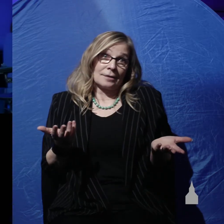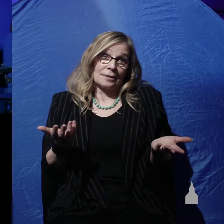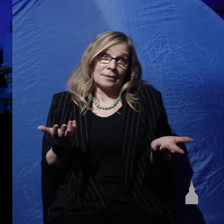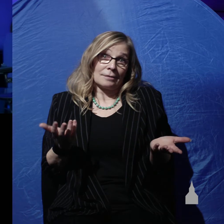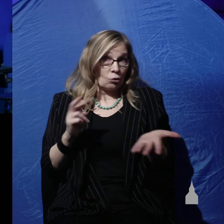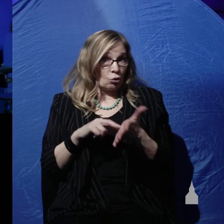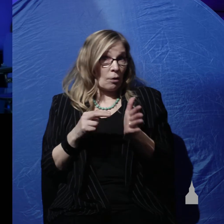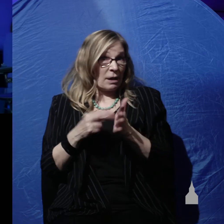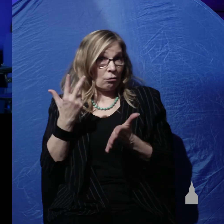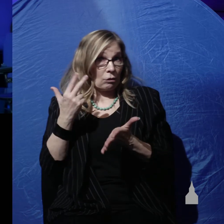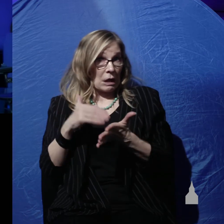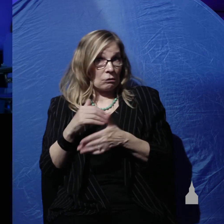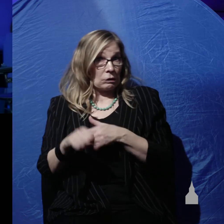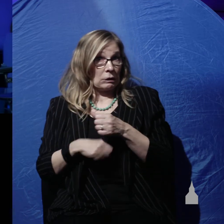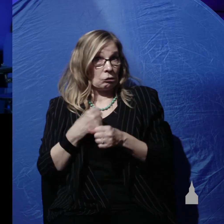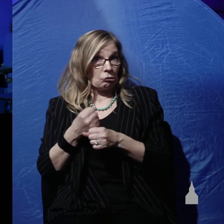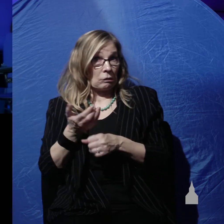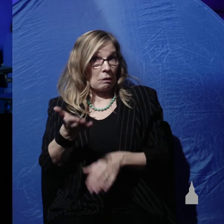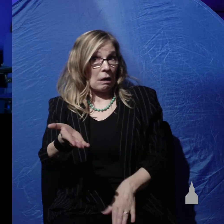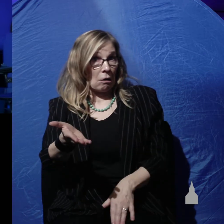How long is he? Was he in the grave?